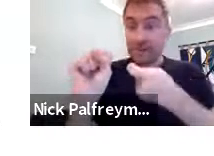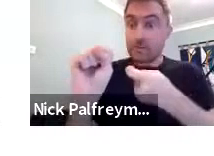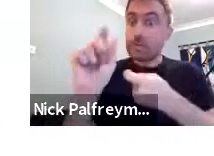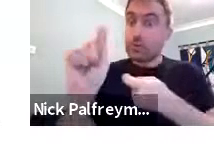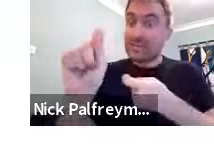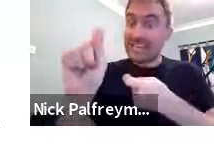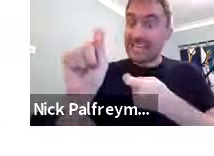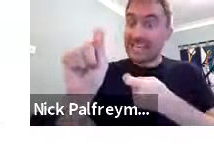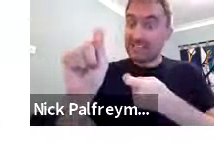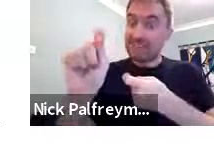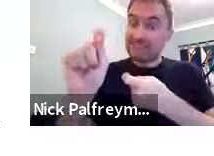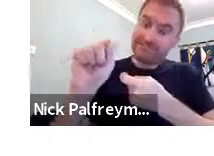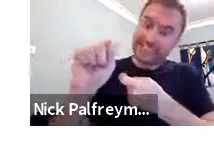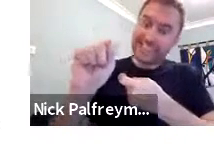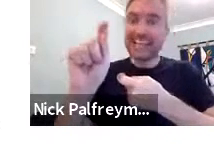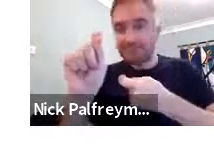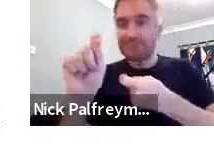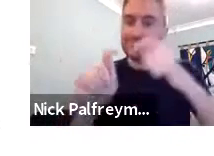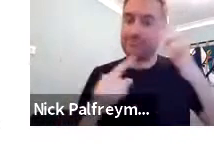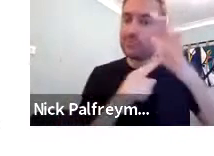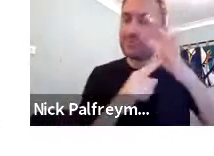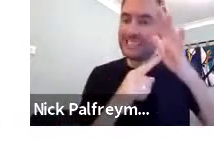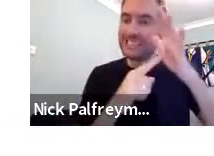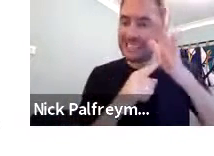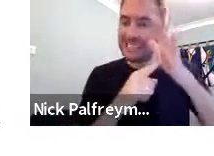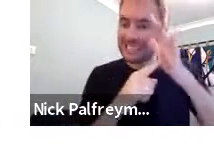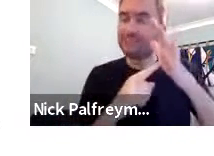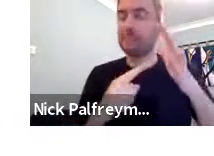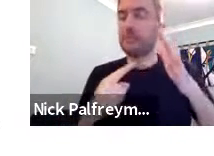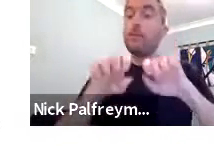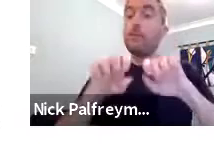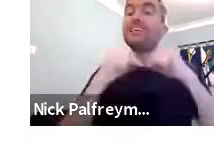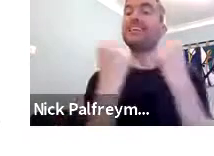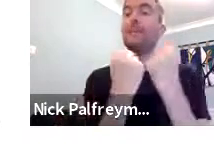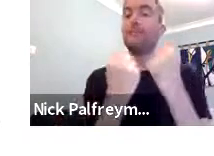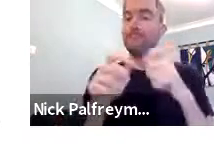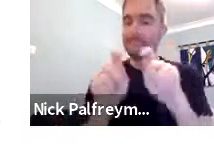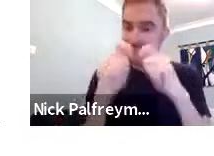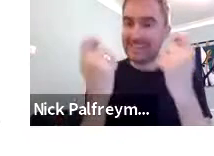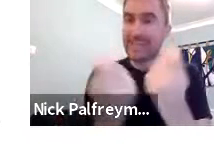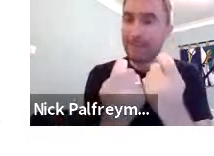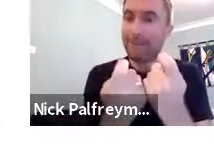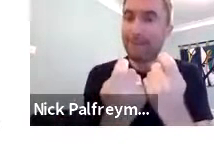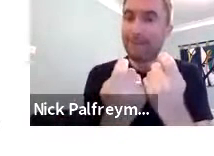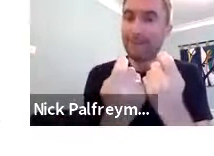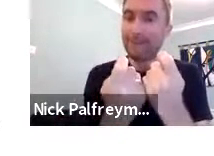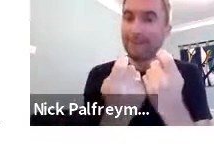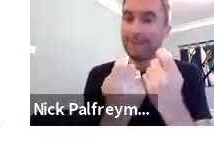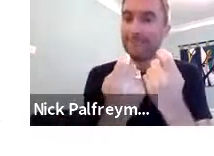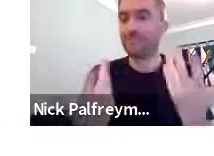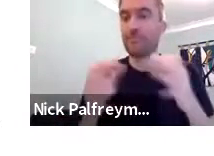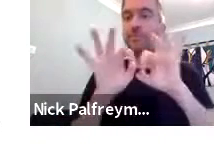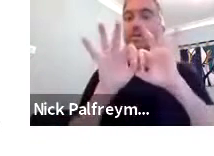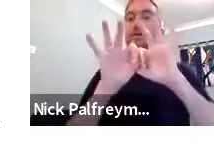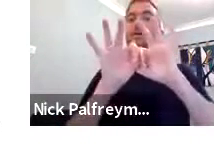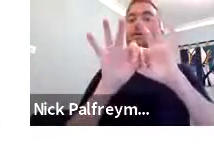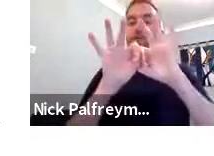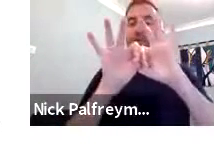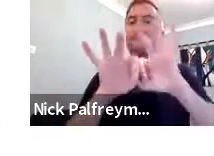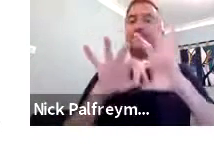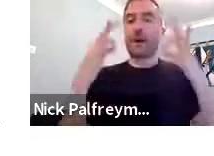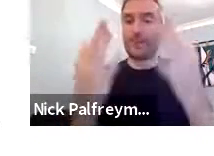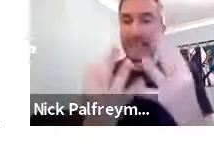The S you could change to a T and it becomes team.